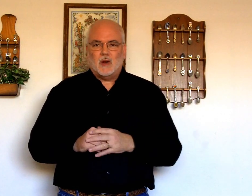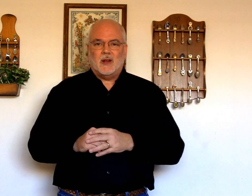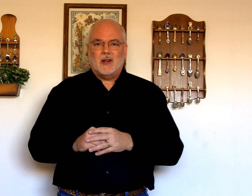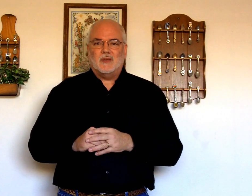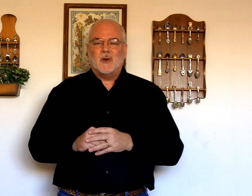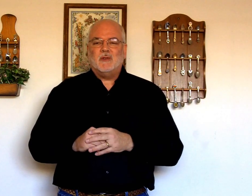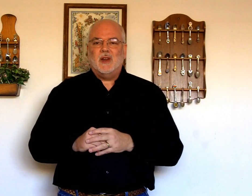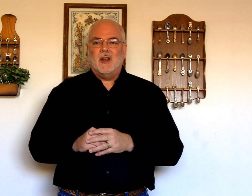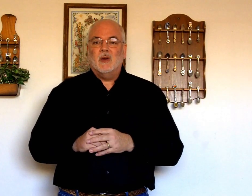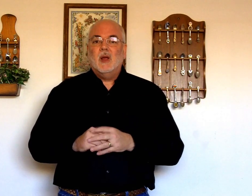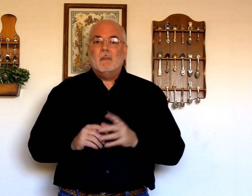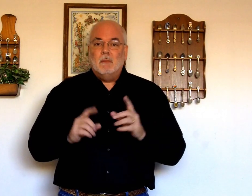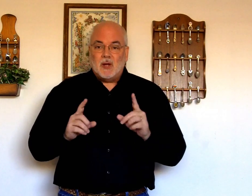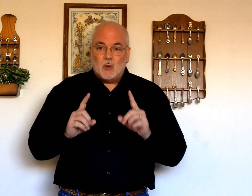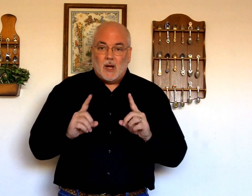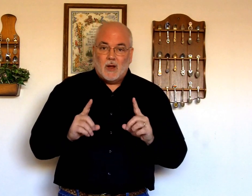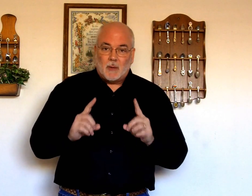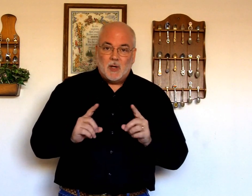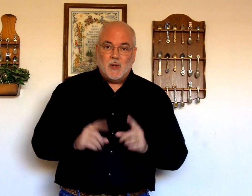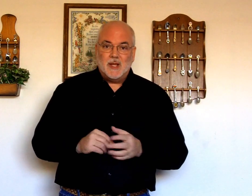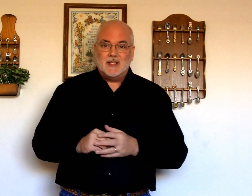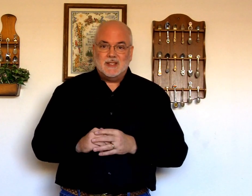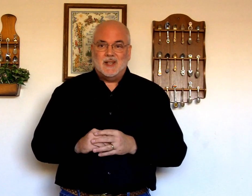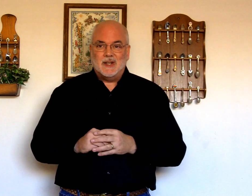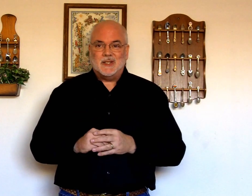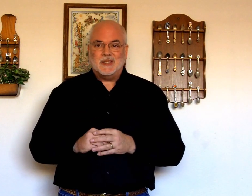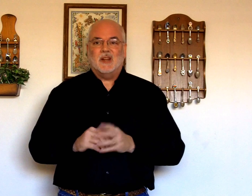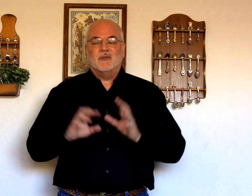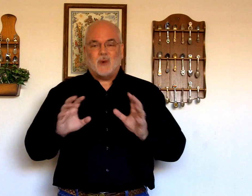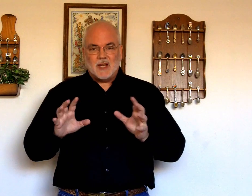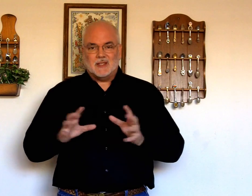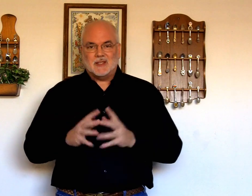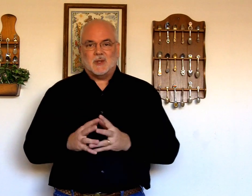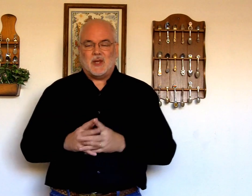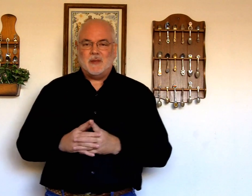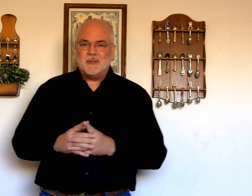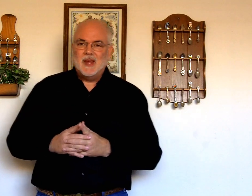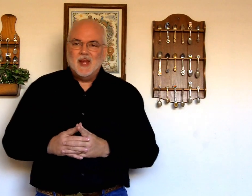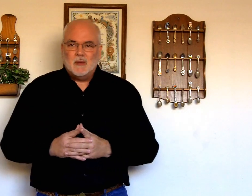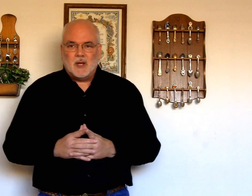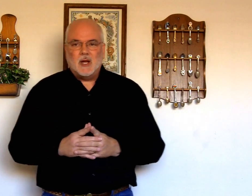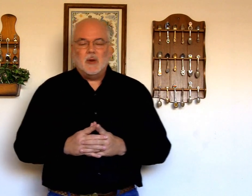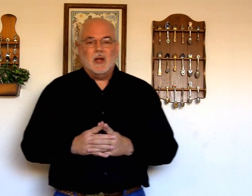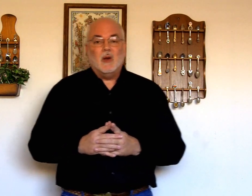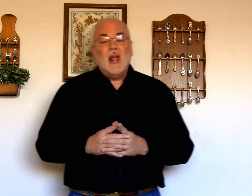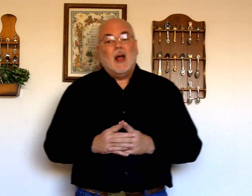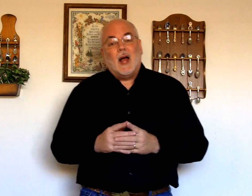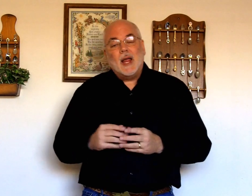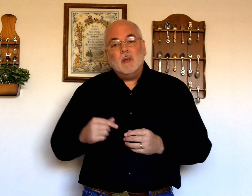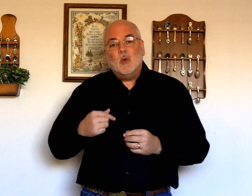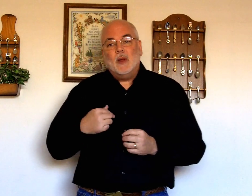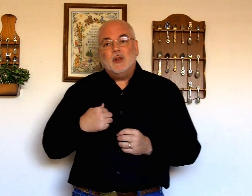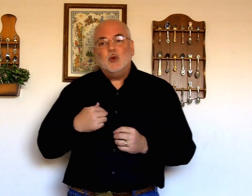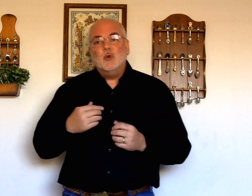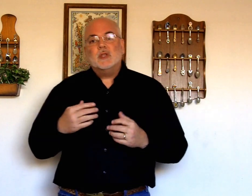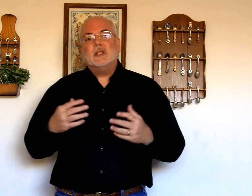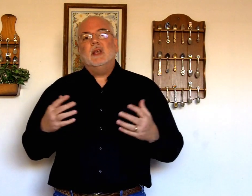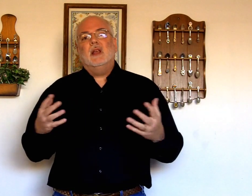in the first video. But you really ought to be doing this in sentences, in phrases, okay? But here we go. I am going to sing